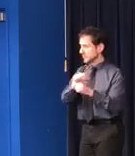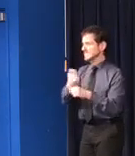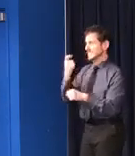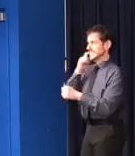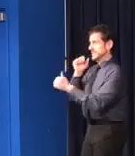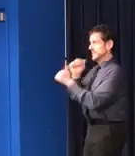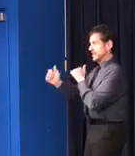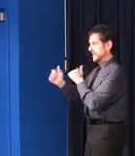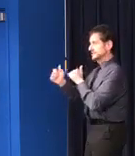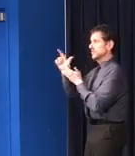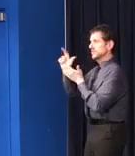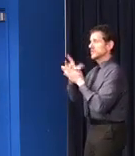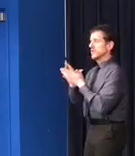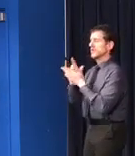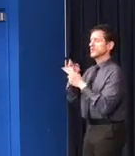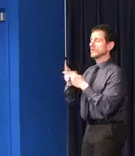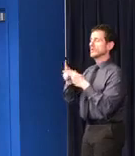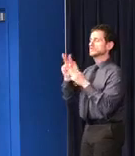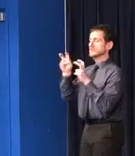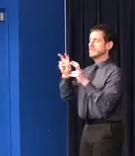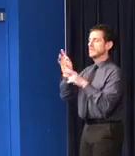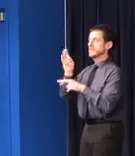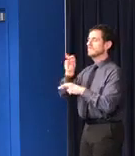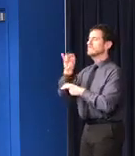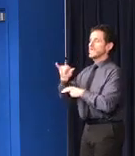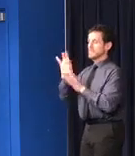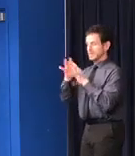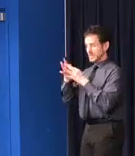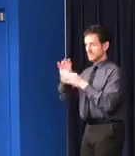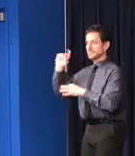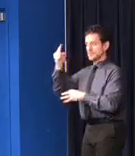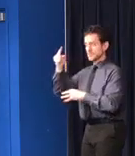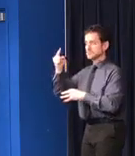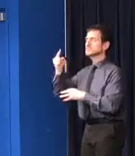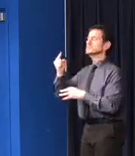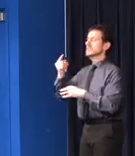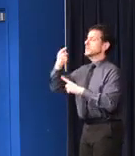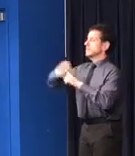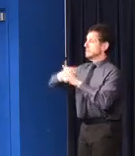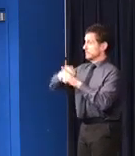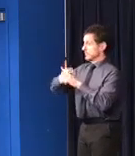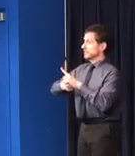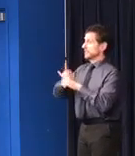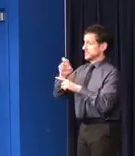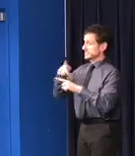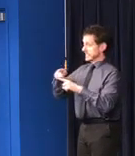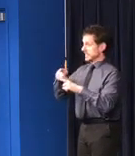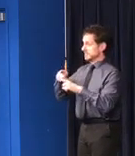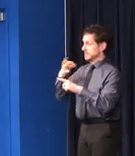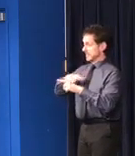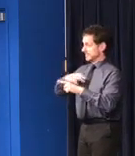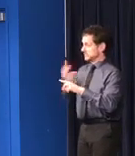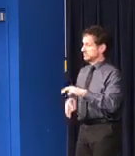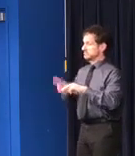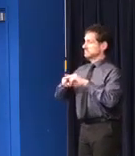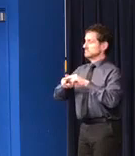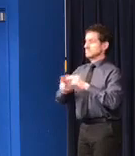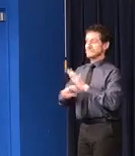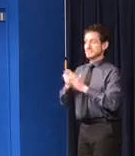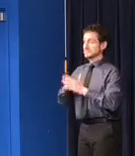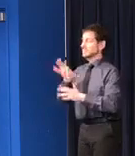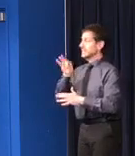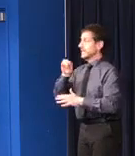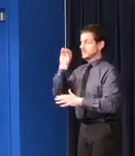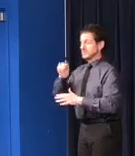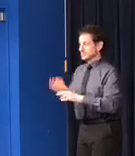Family First legislation, monthly SNAP benefits will increase dramatically, in some cases by over 90%